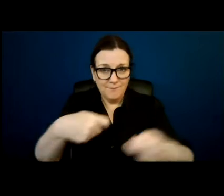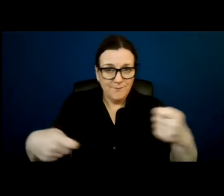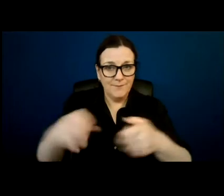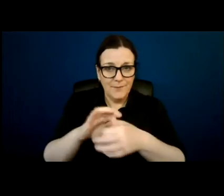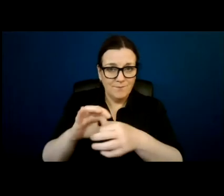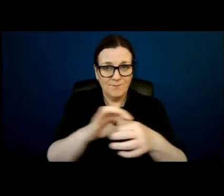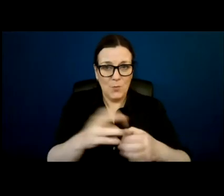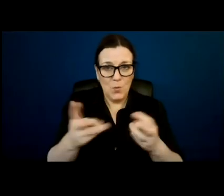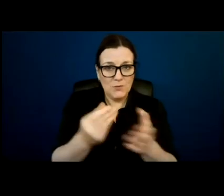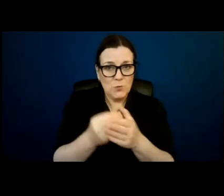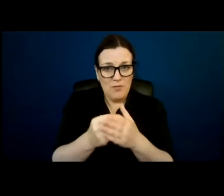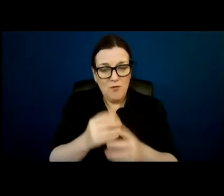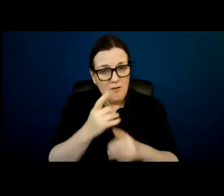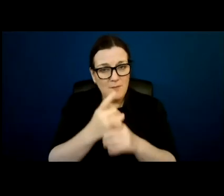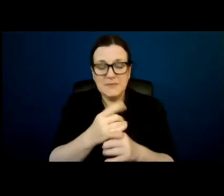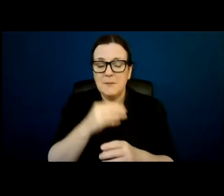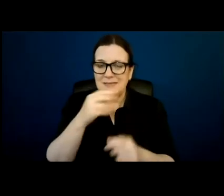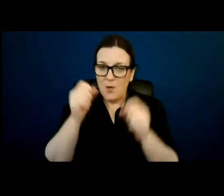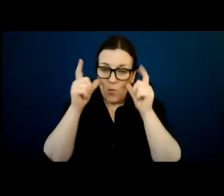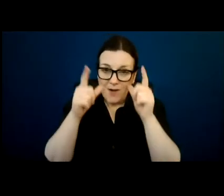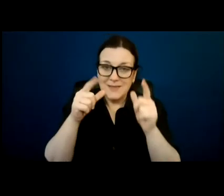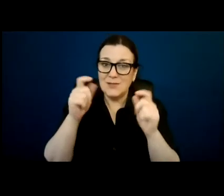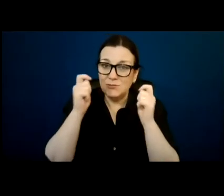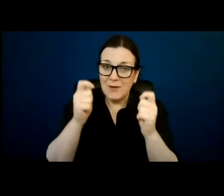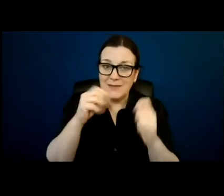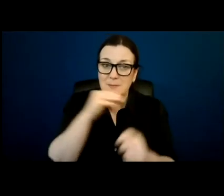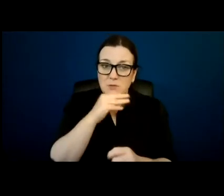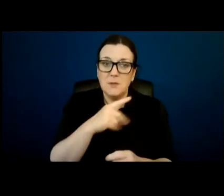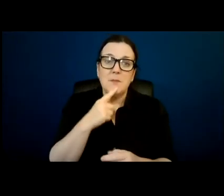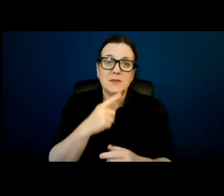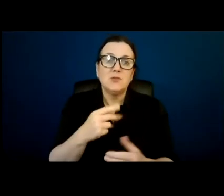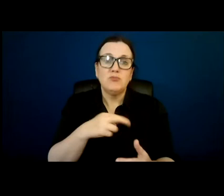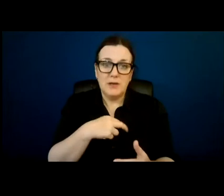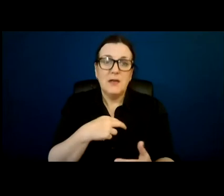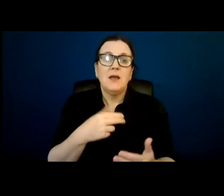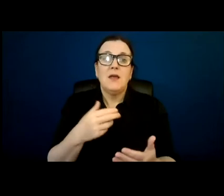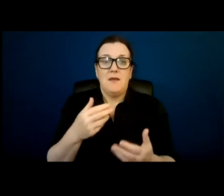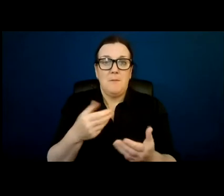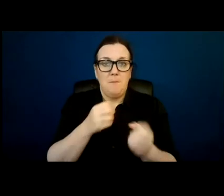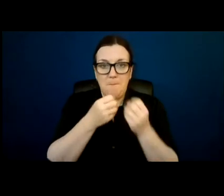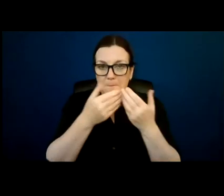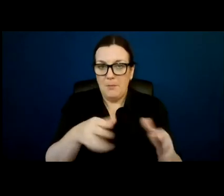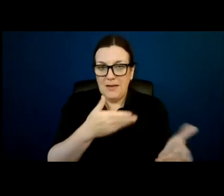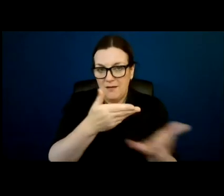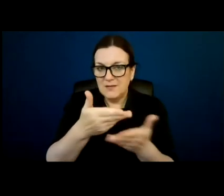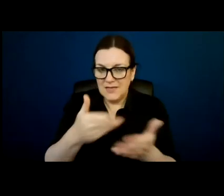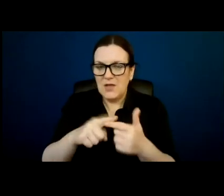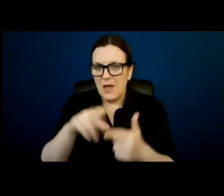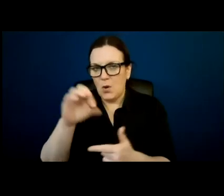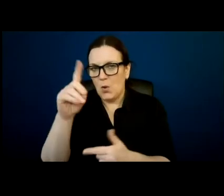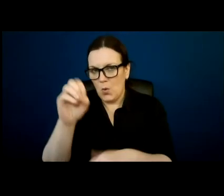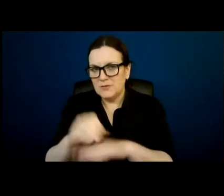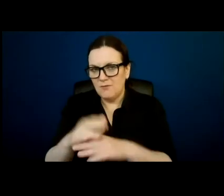is very important in training, but if there is time to do that, I think the public consultations and codes of practice will be equally helpful